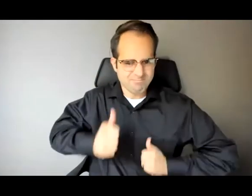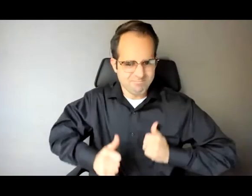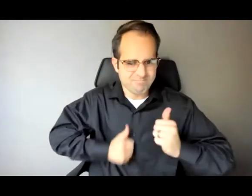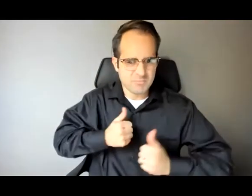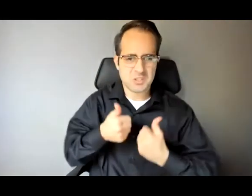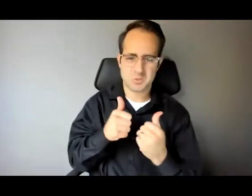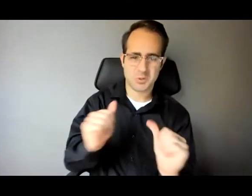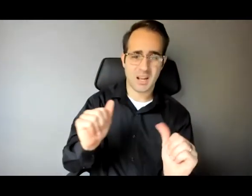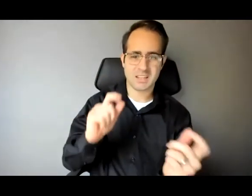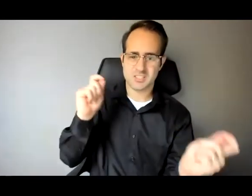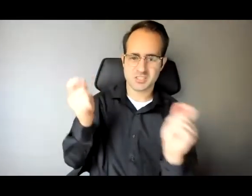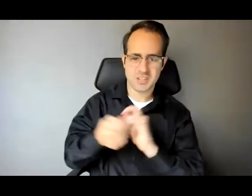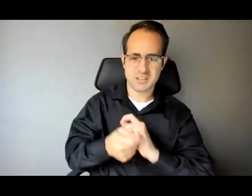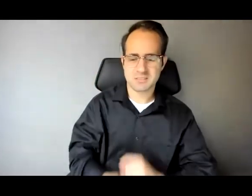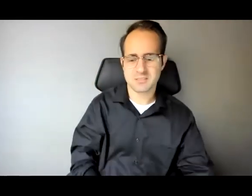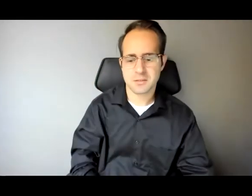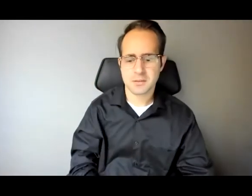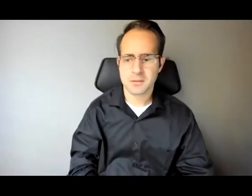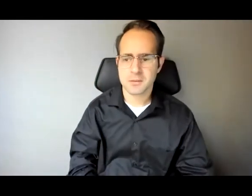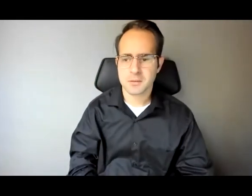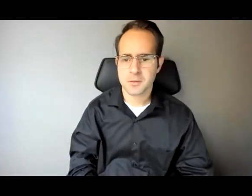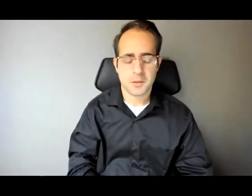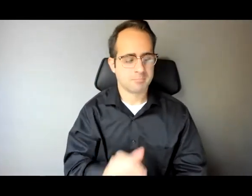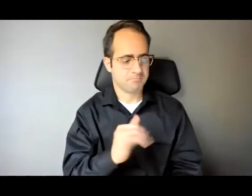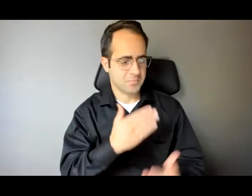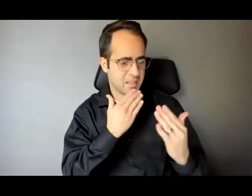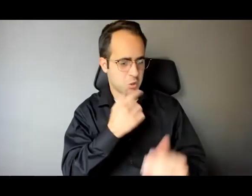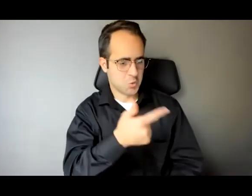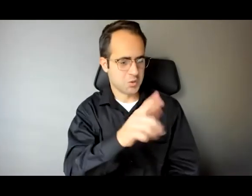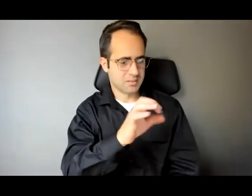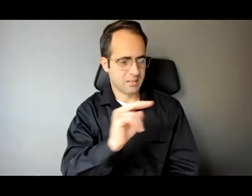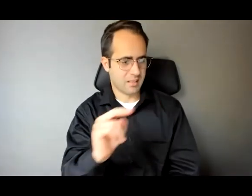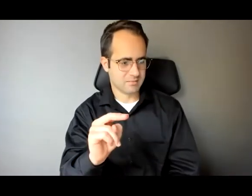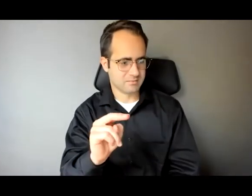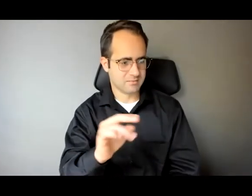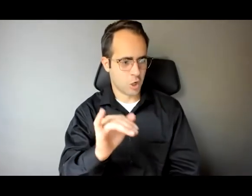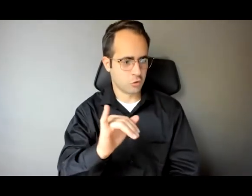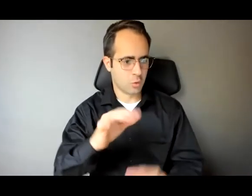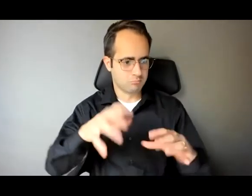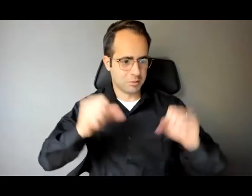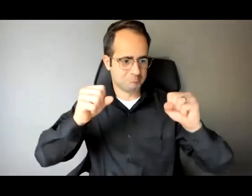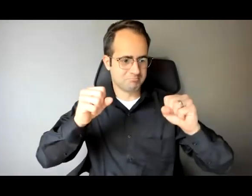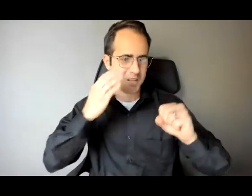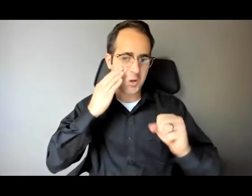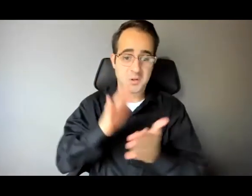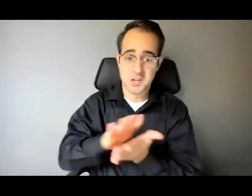thank you for that Glenn and thank you for jumping in and stepping up our college takes things serious I guess when it comes to these tests